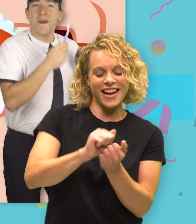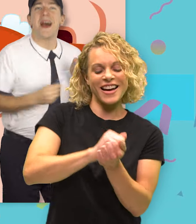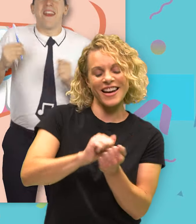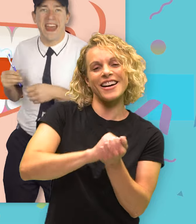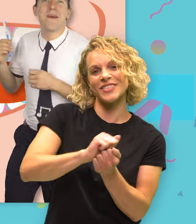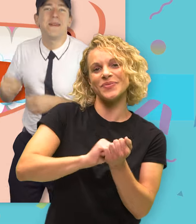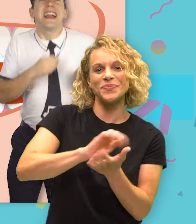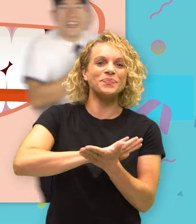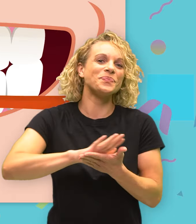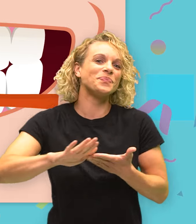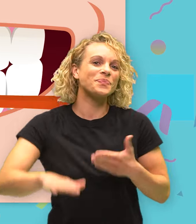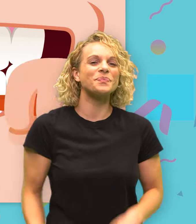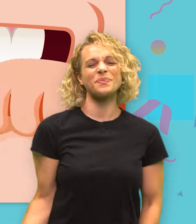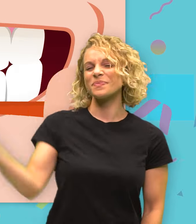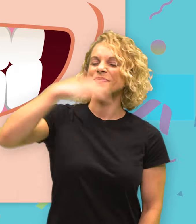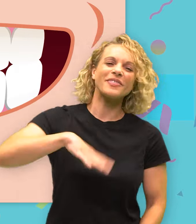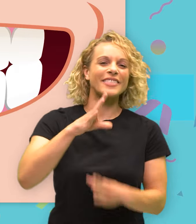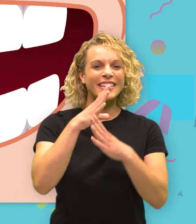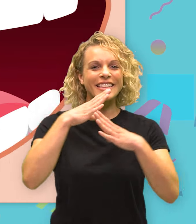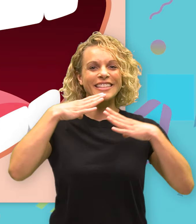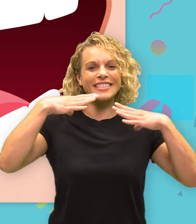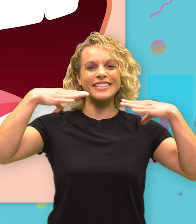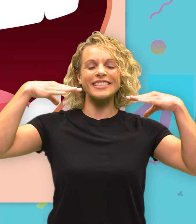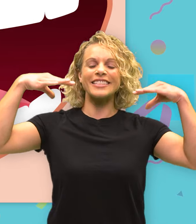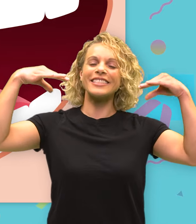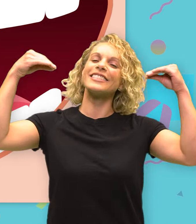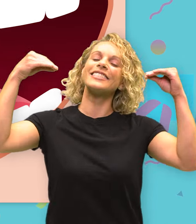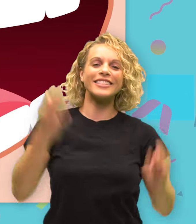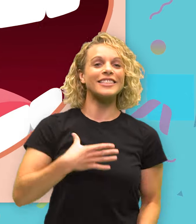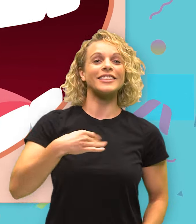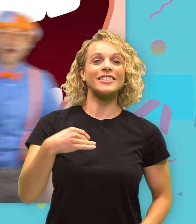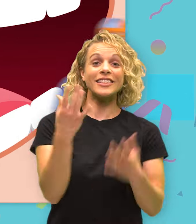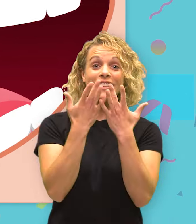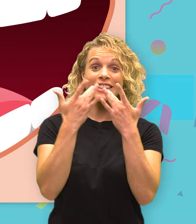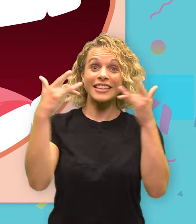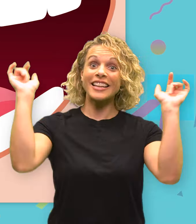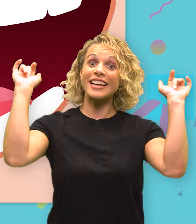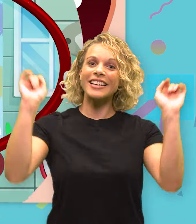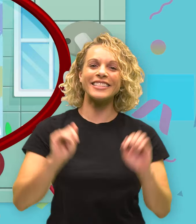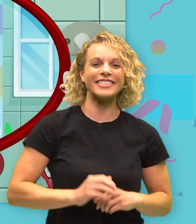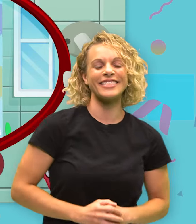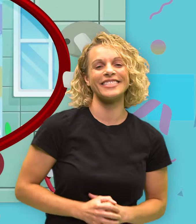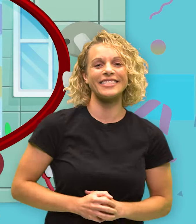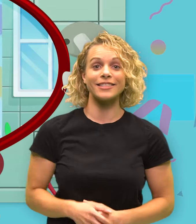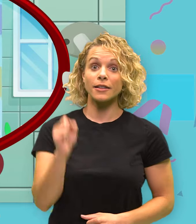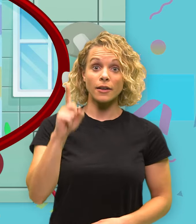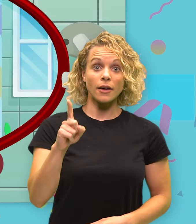them clean. Come on, make those pearly whites shine. Okay, we're halfway